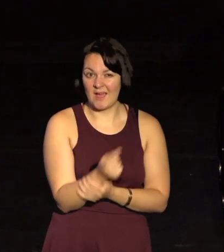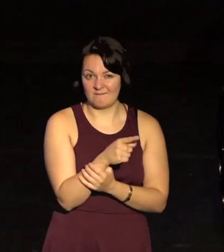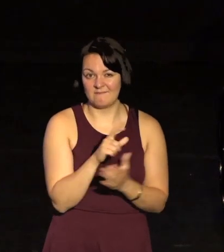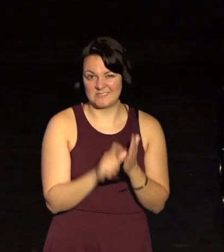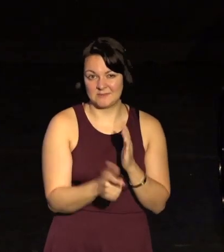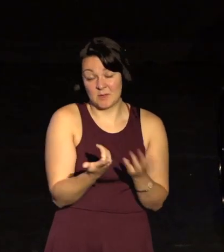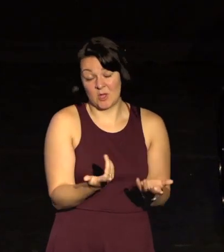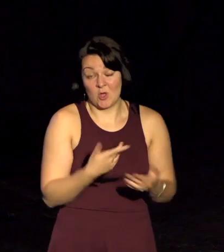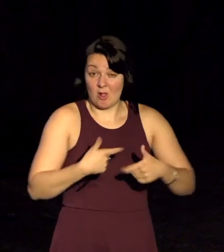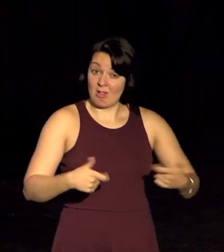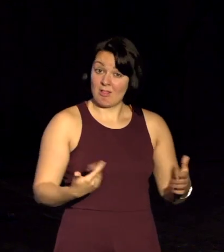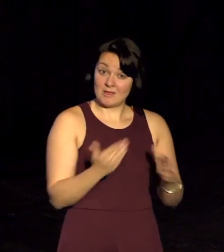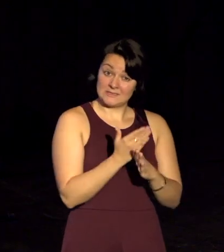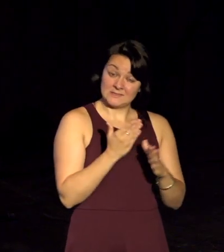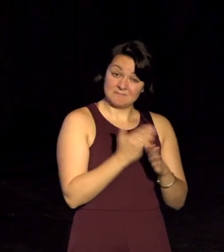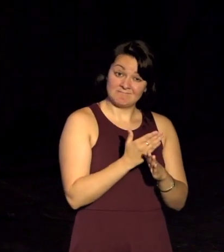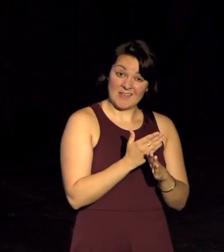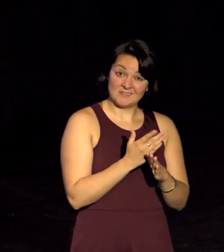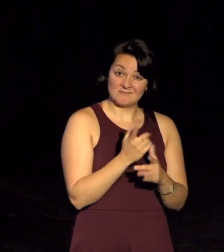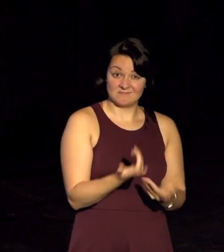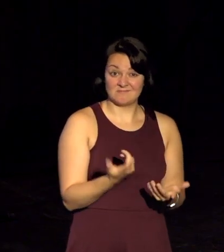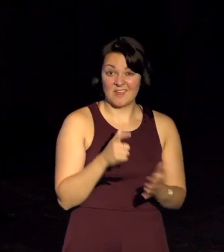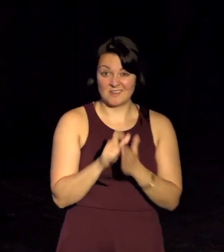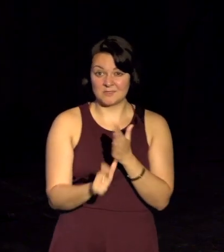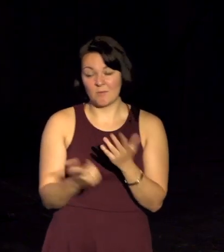are hidden disabilities. And disabilities that people really just don't want to talk about.